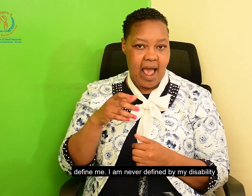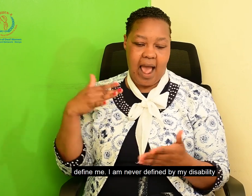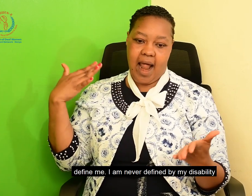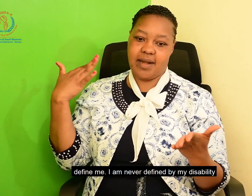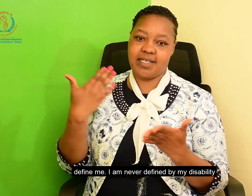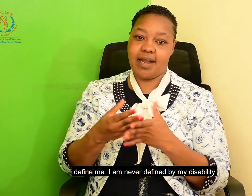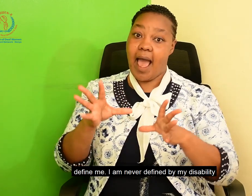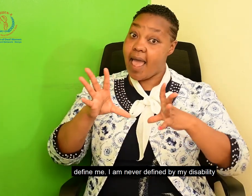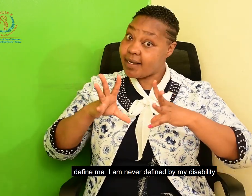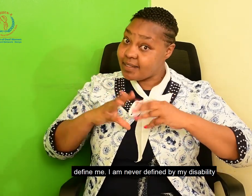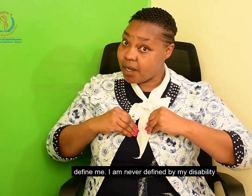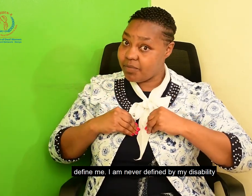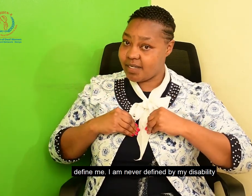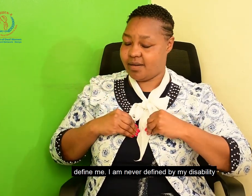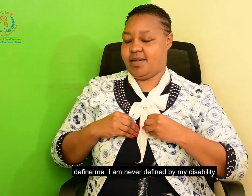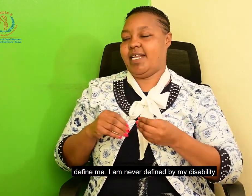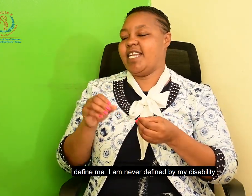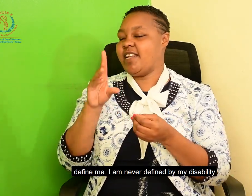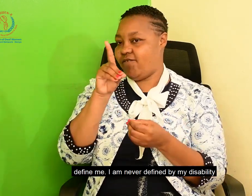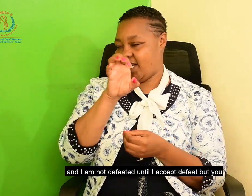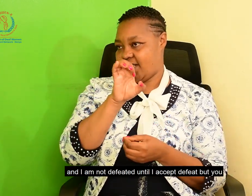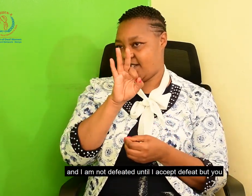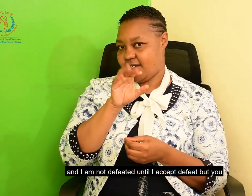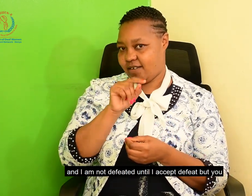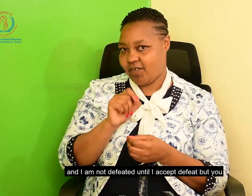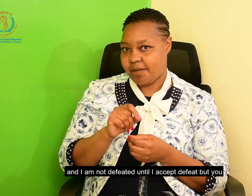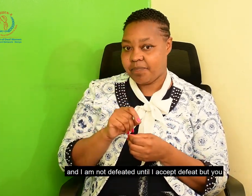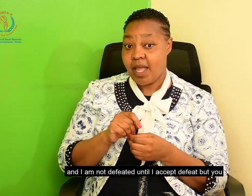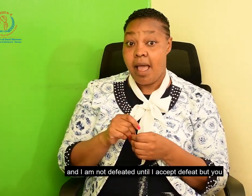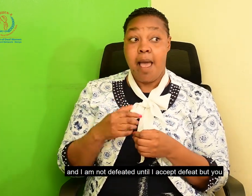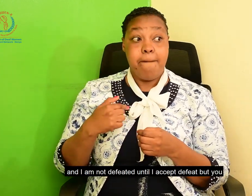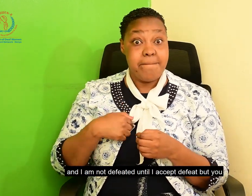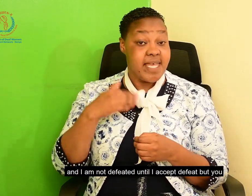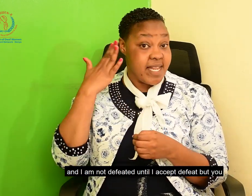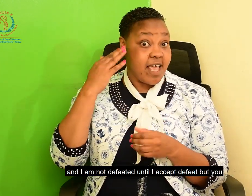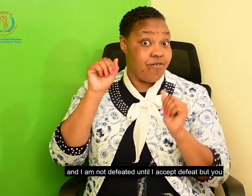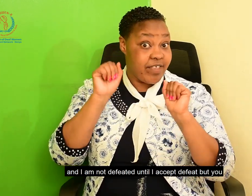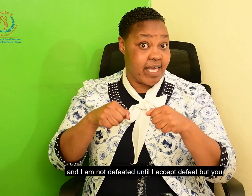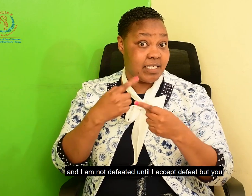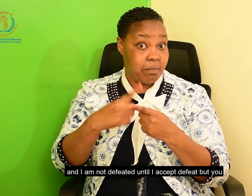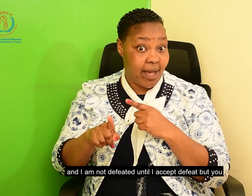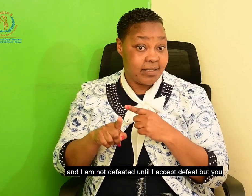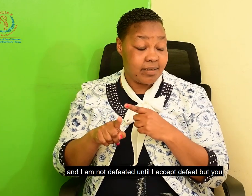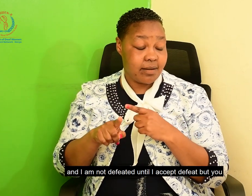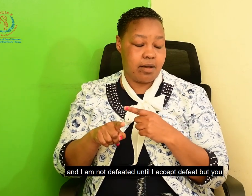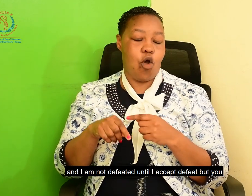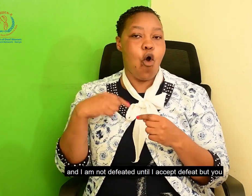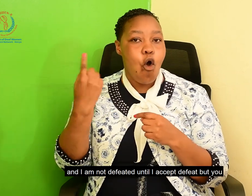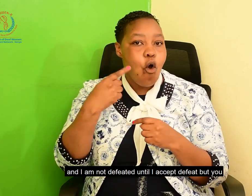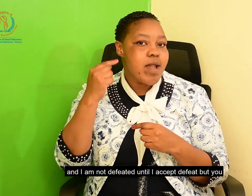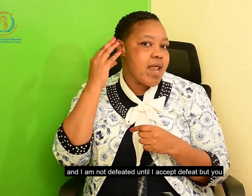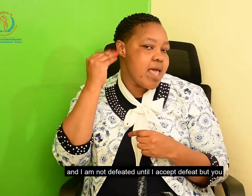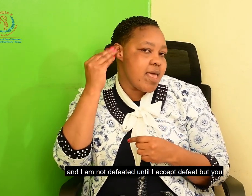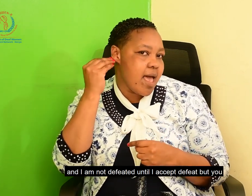by my disability. And I am not defeated until I accept defeat. But you